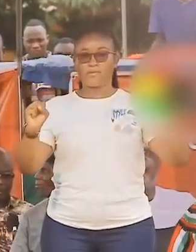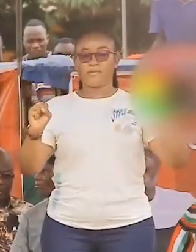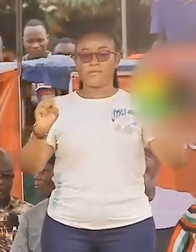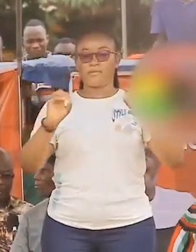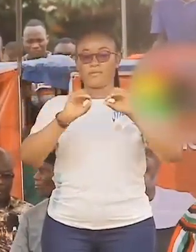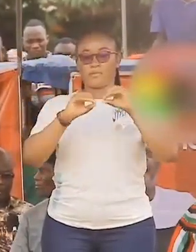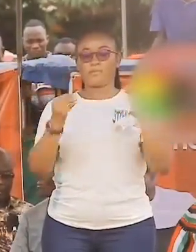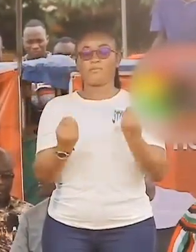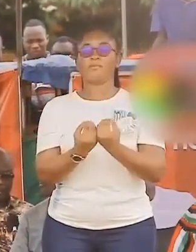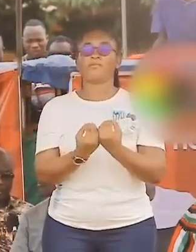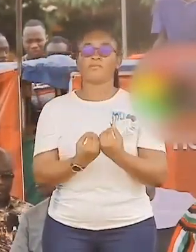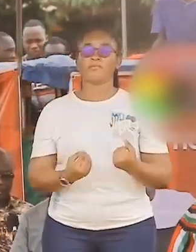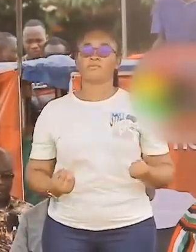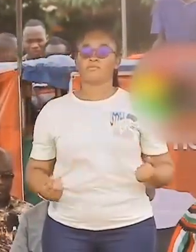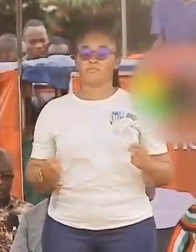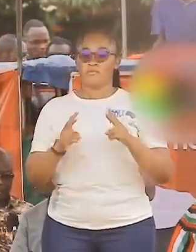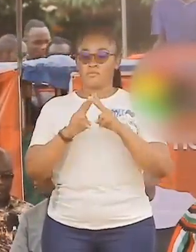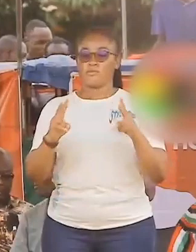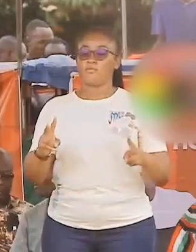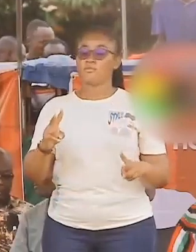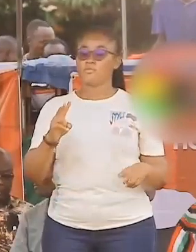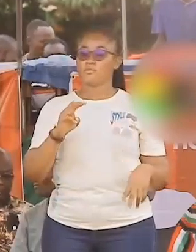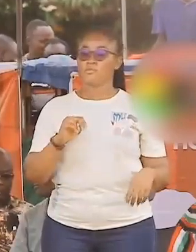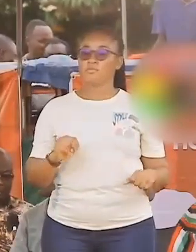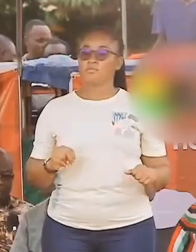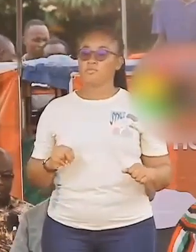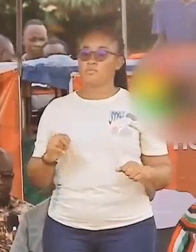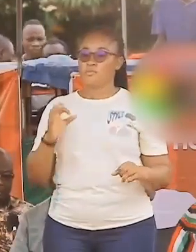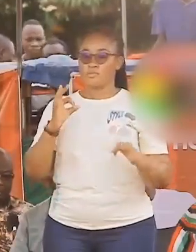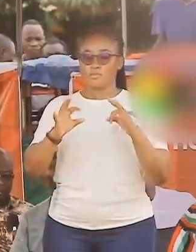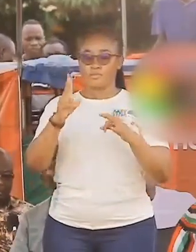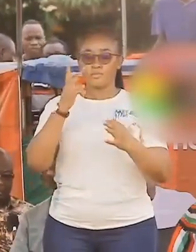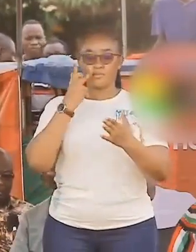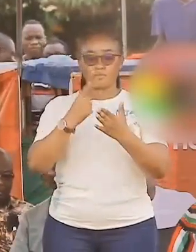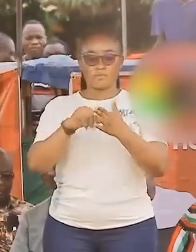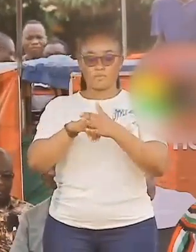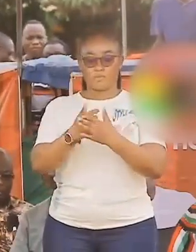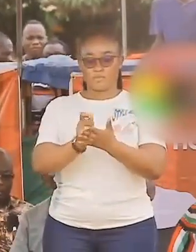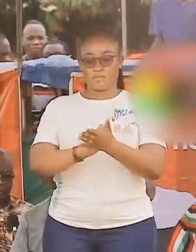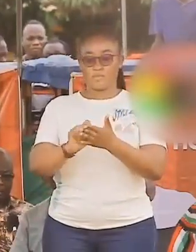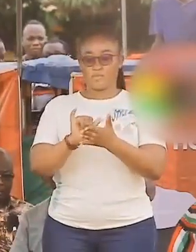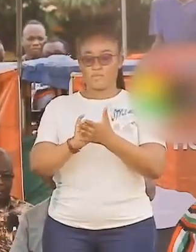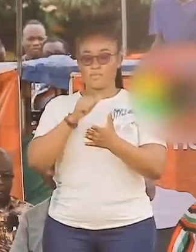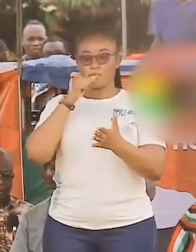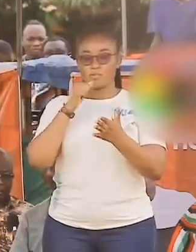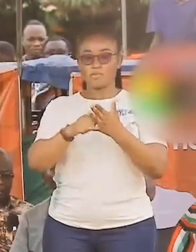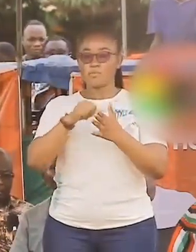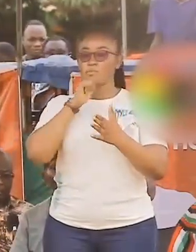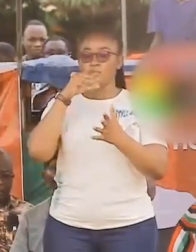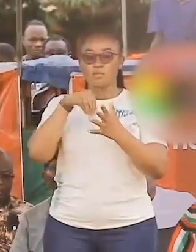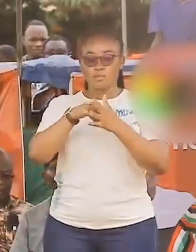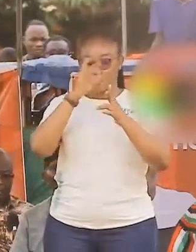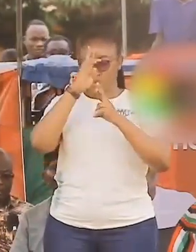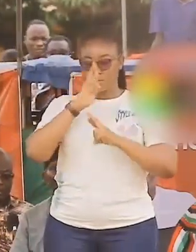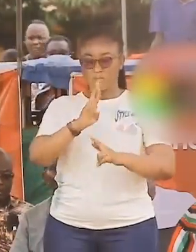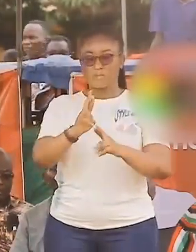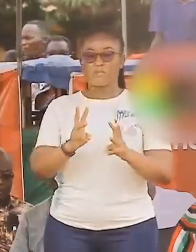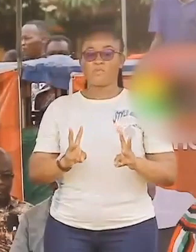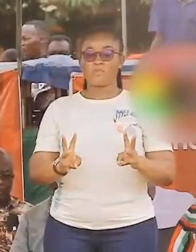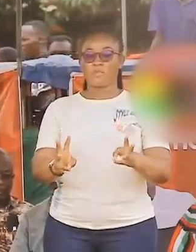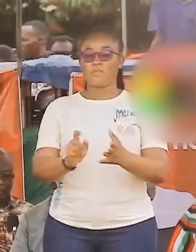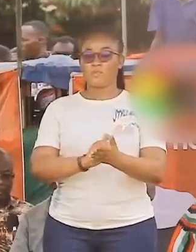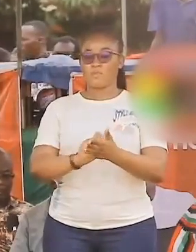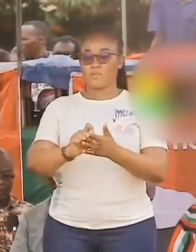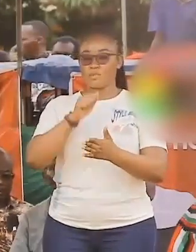Jubilee House. He said, no, no. I think I'm going you how flow. What do think is